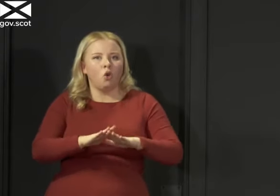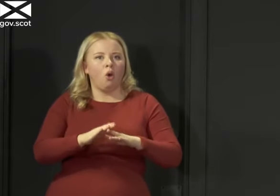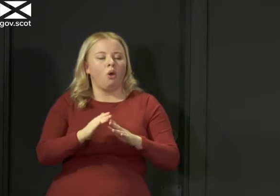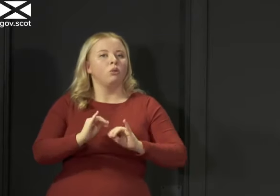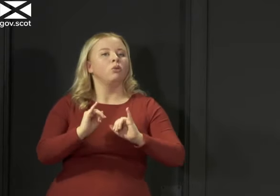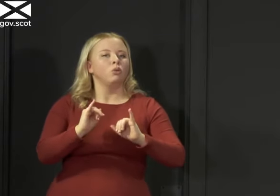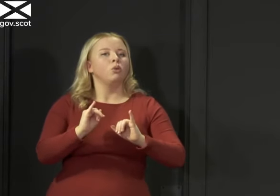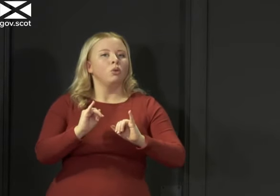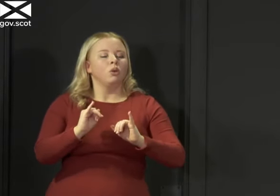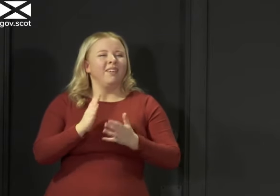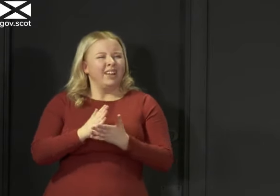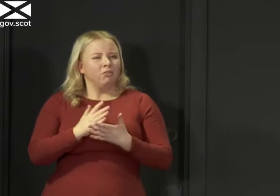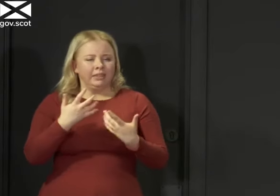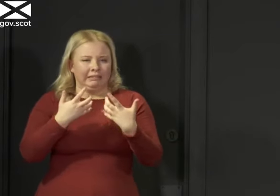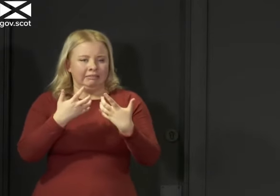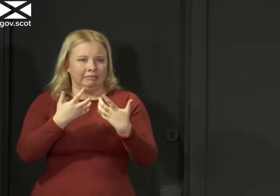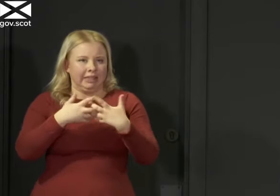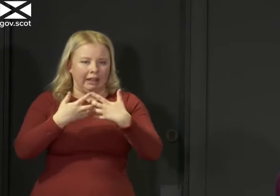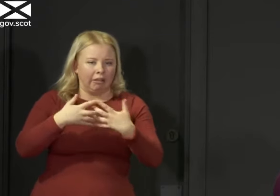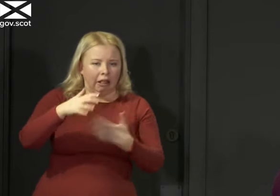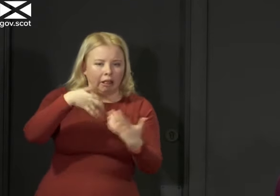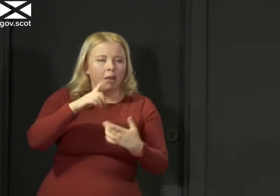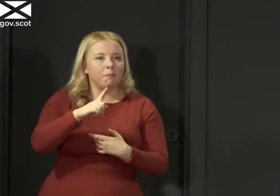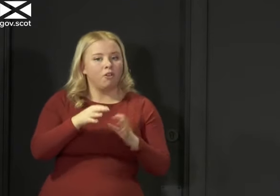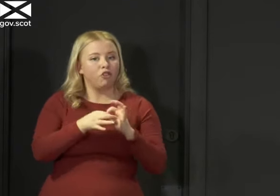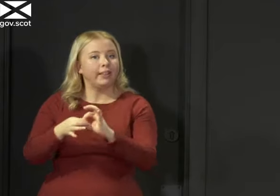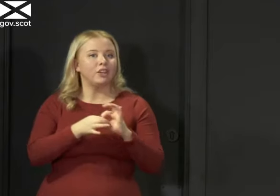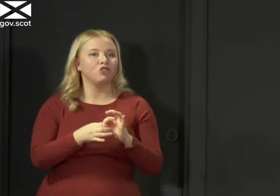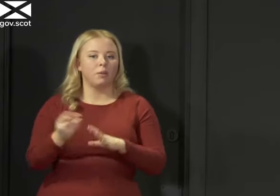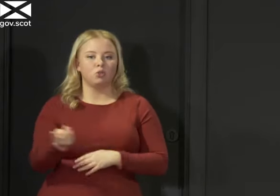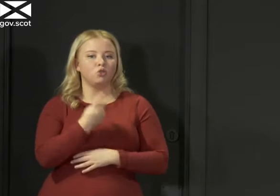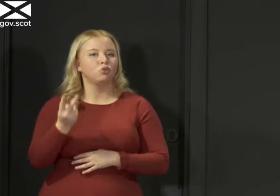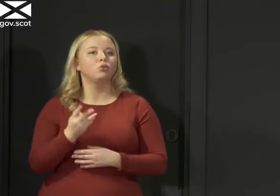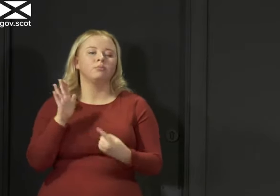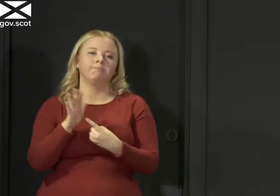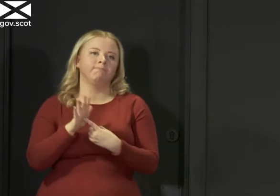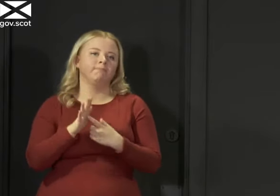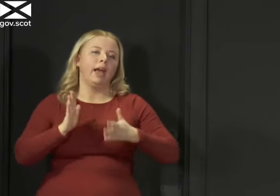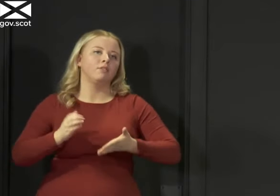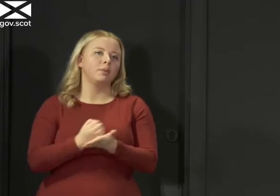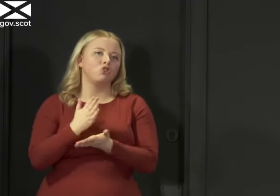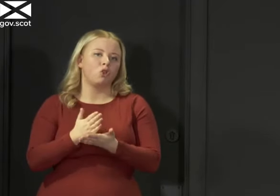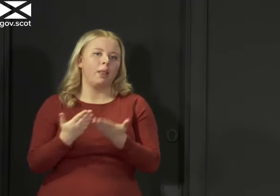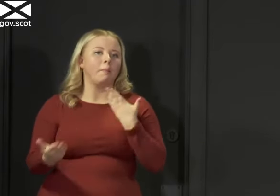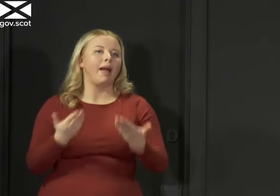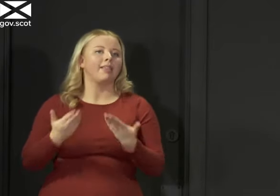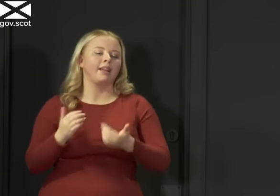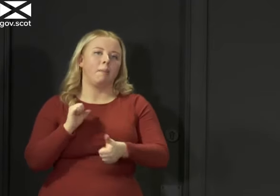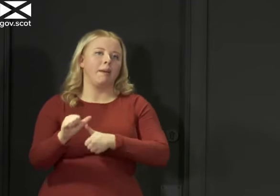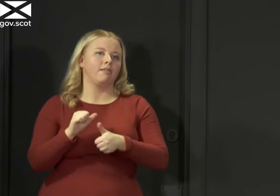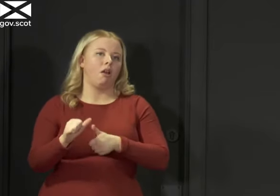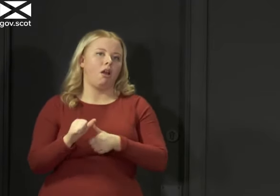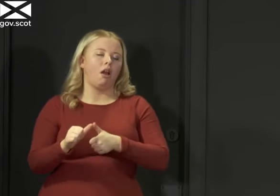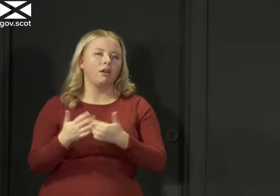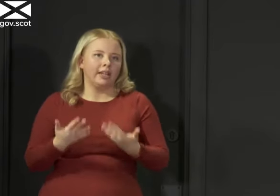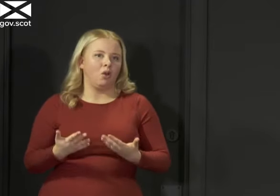complicated and technical, but it's that relationship that matters most, and we've got to get that balance better than it is right now, which is why